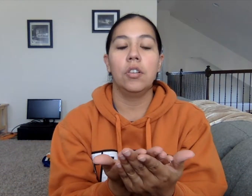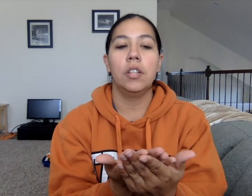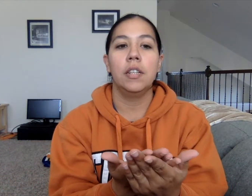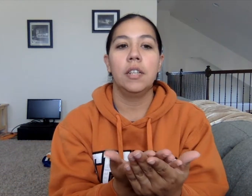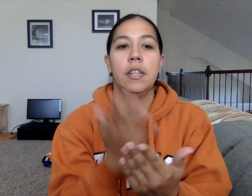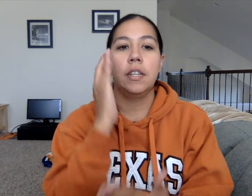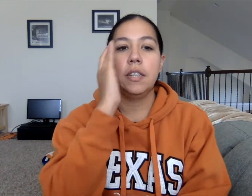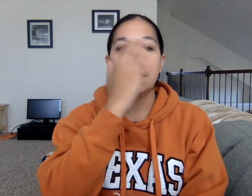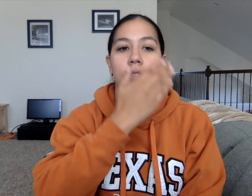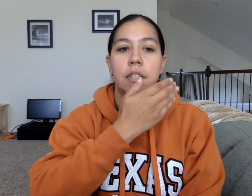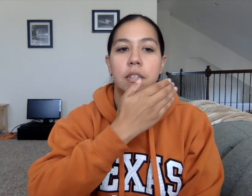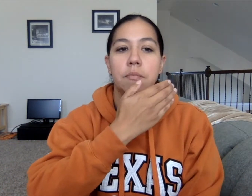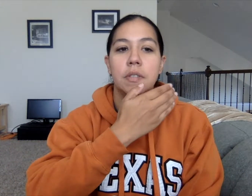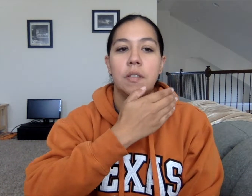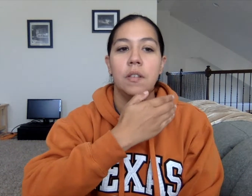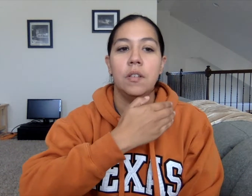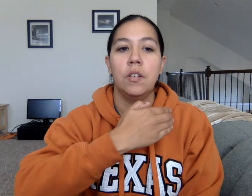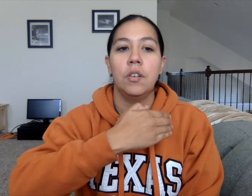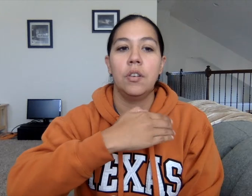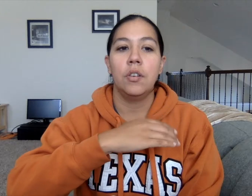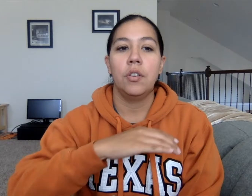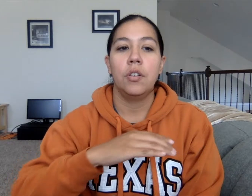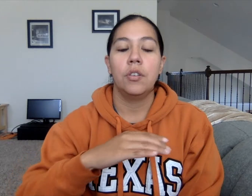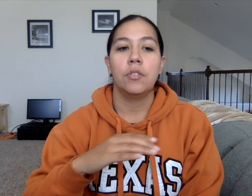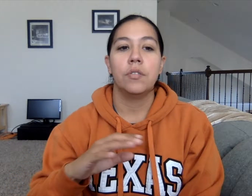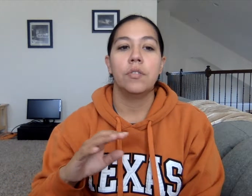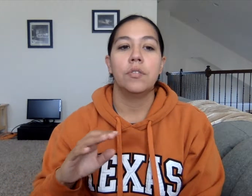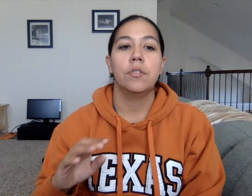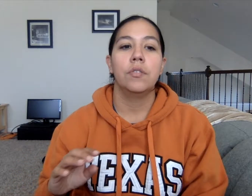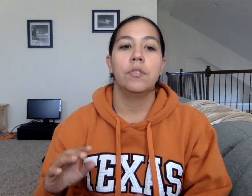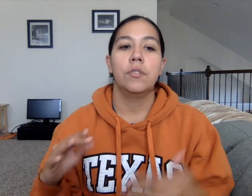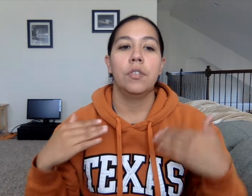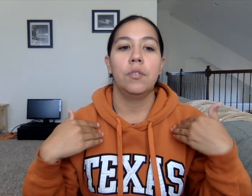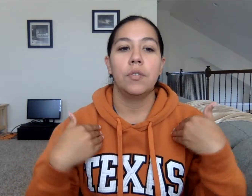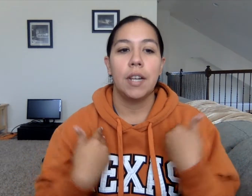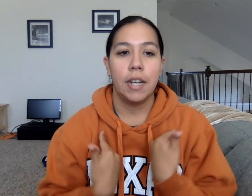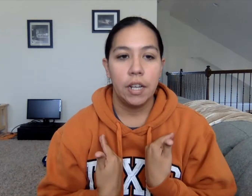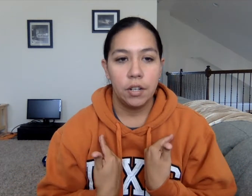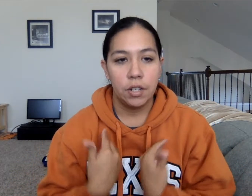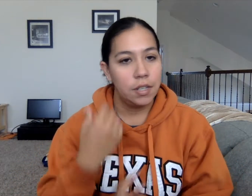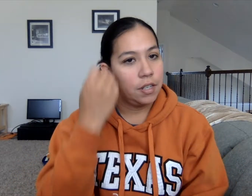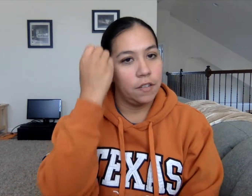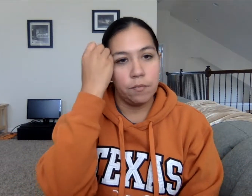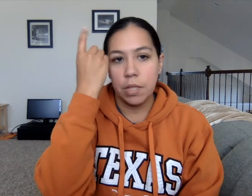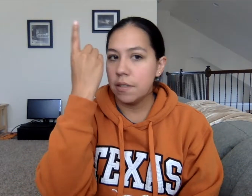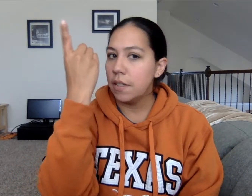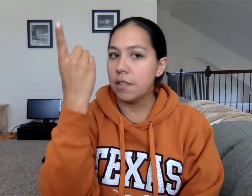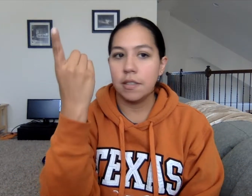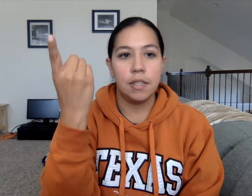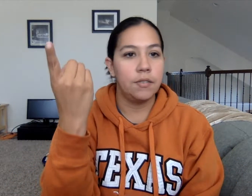everything you're trying to say to me.